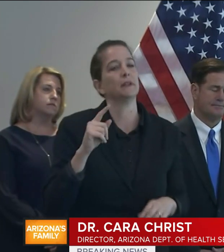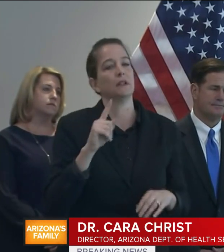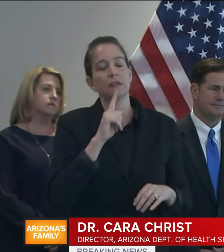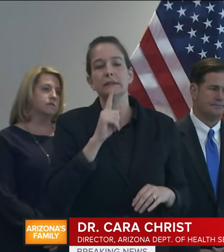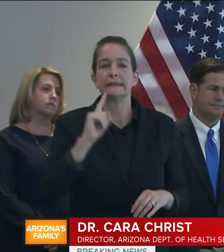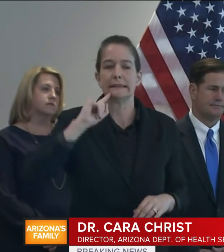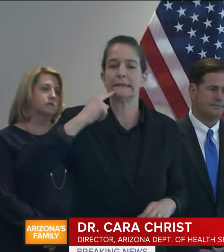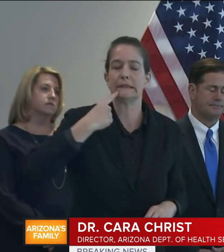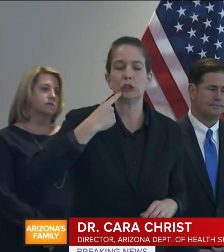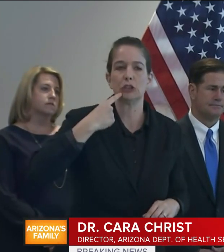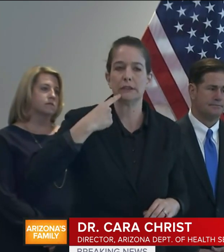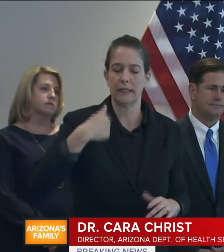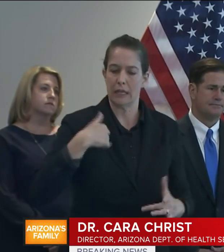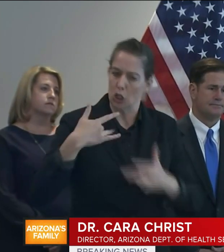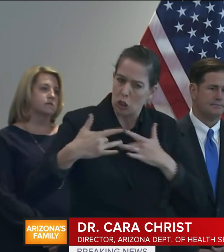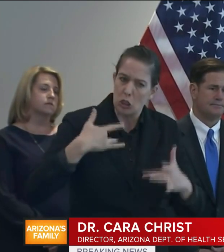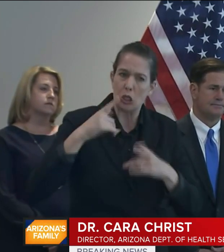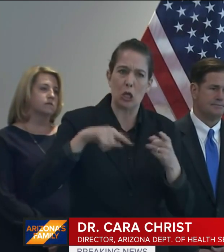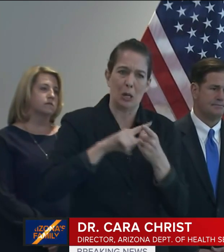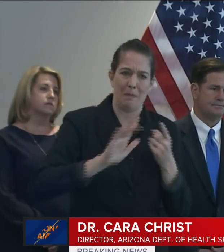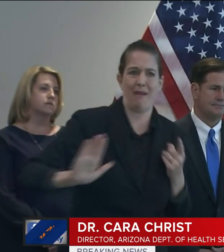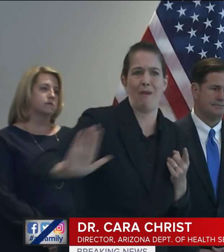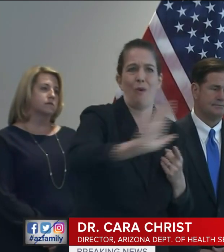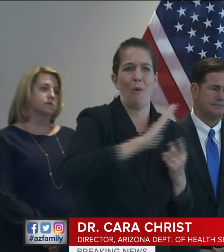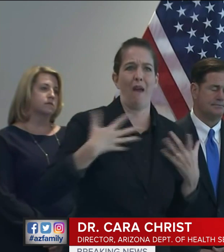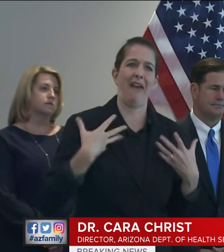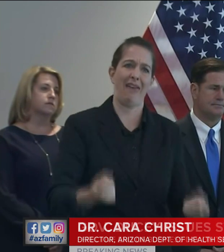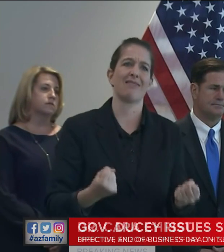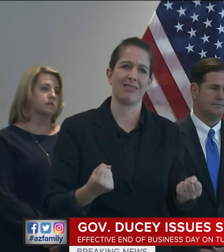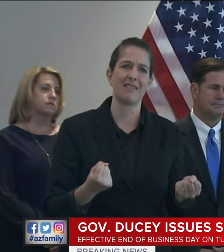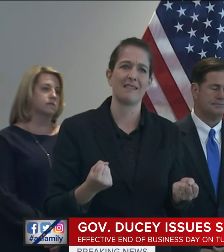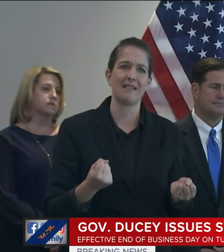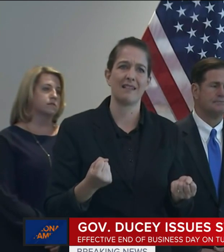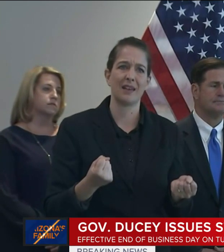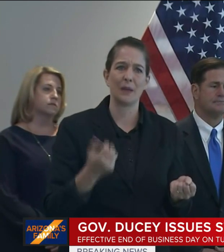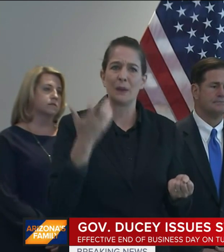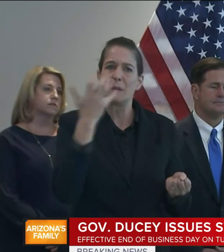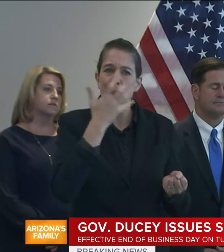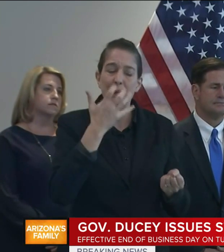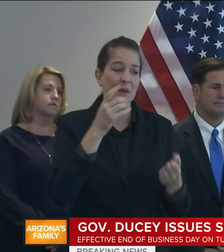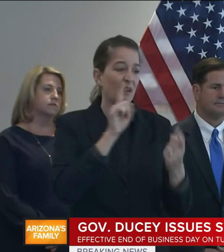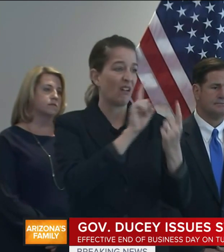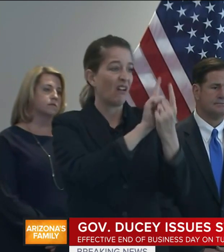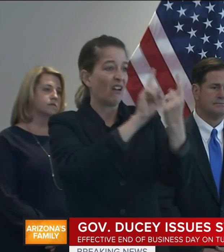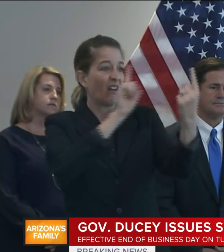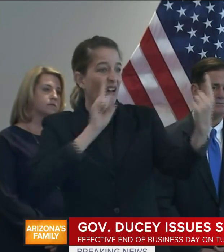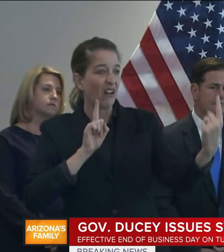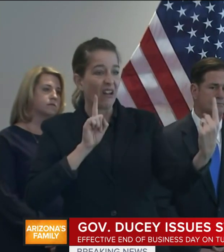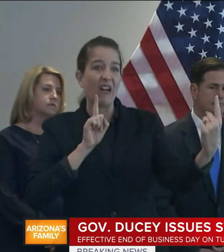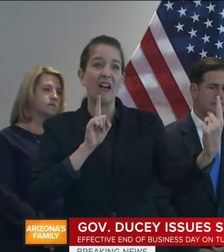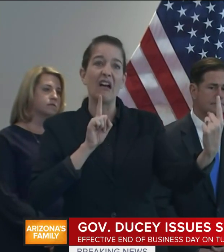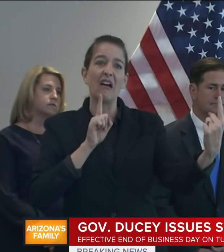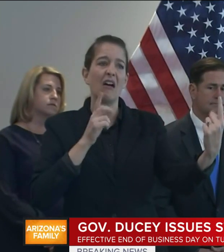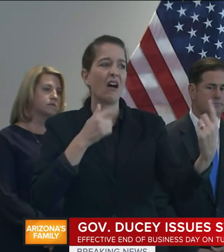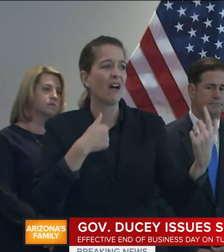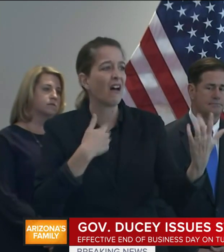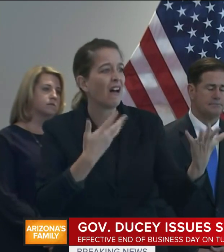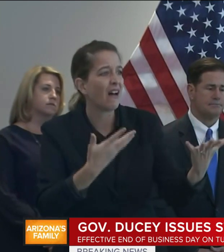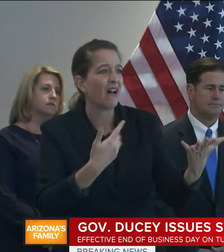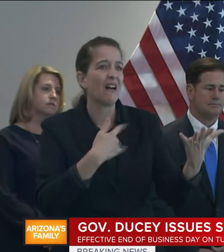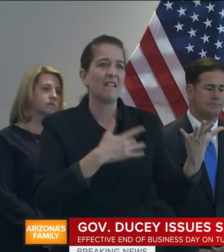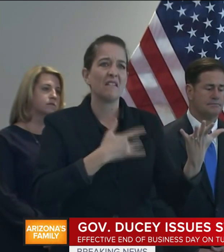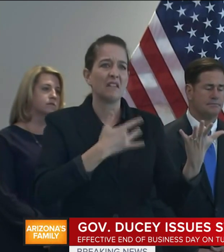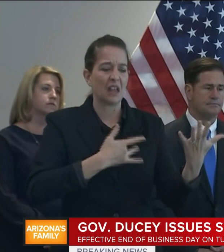the public health impacts that a prolonged physical distancing strategy could have on the mental health of Arizonans. The